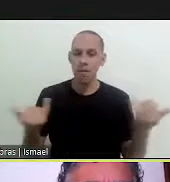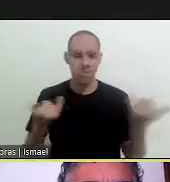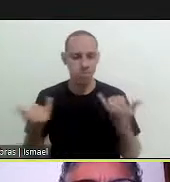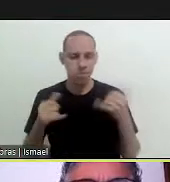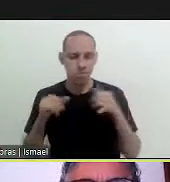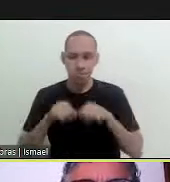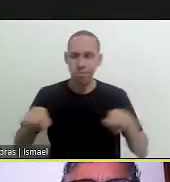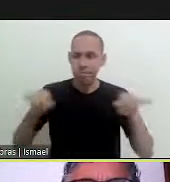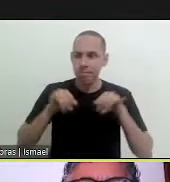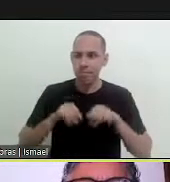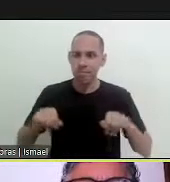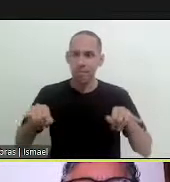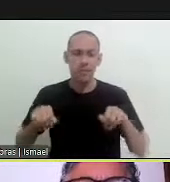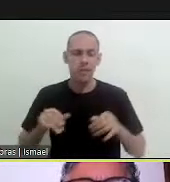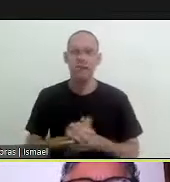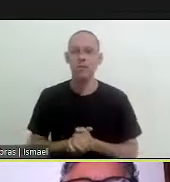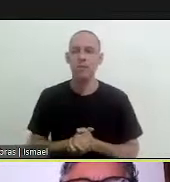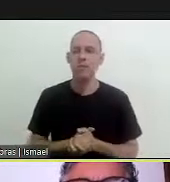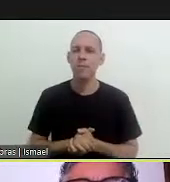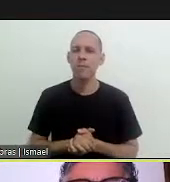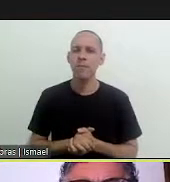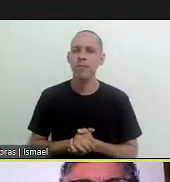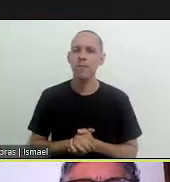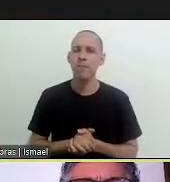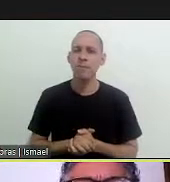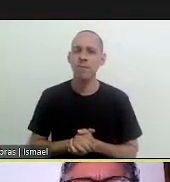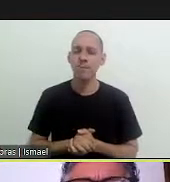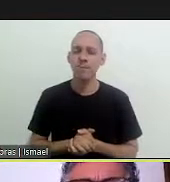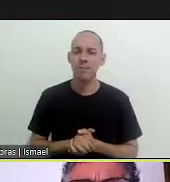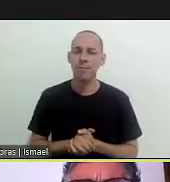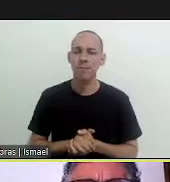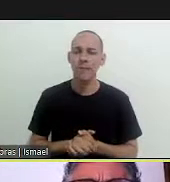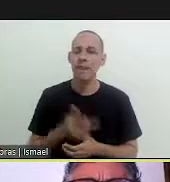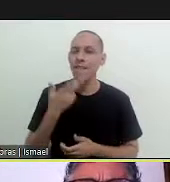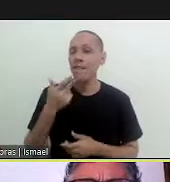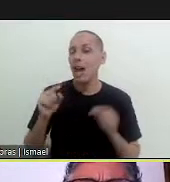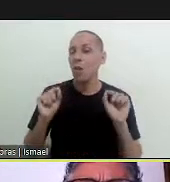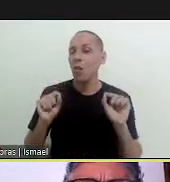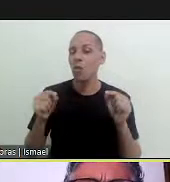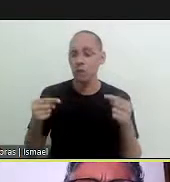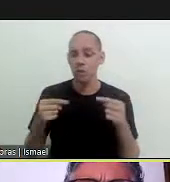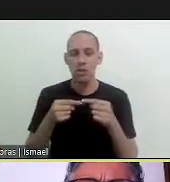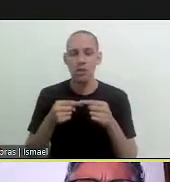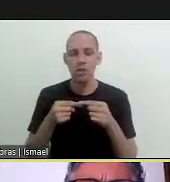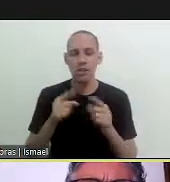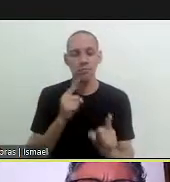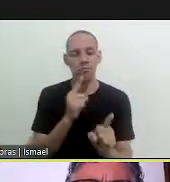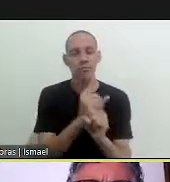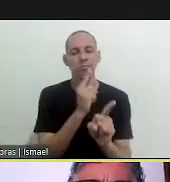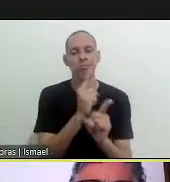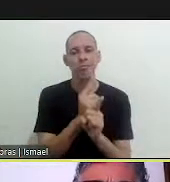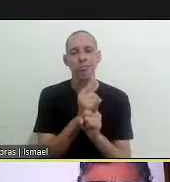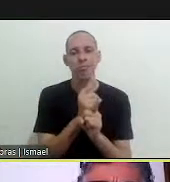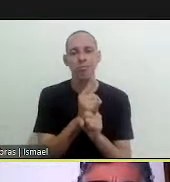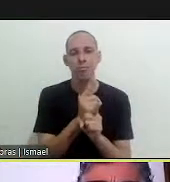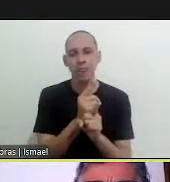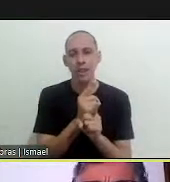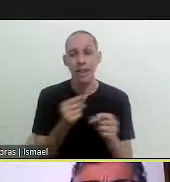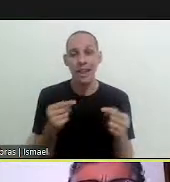we asked for the reporting of the epidemiology we are referring to the diagnosis